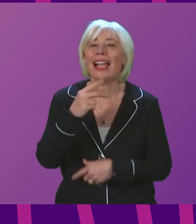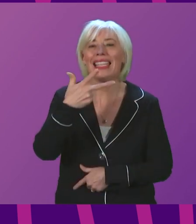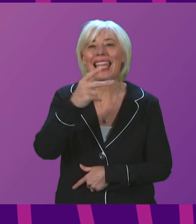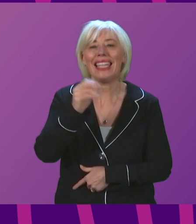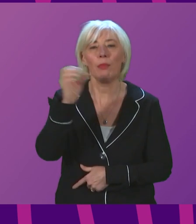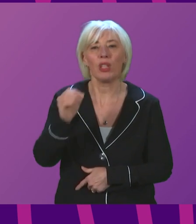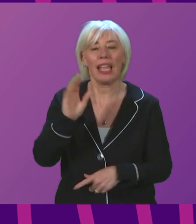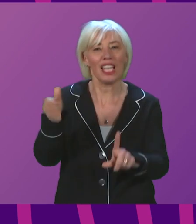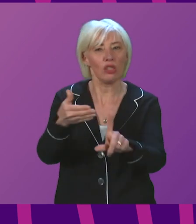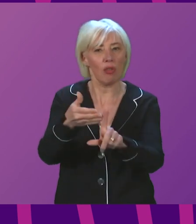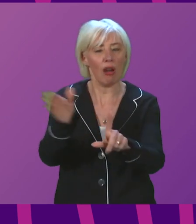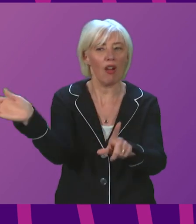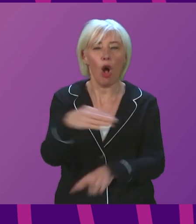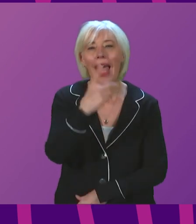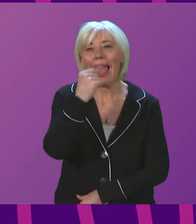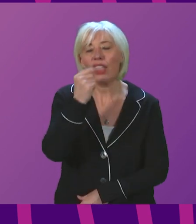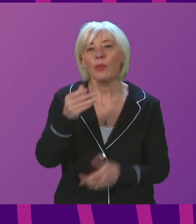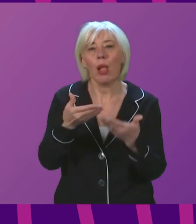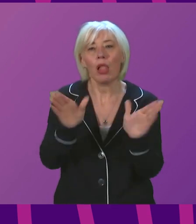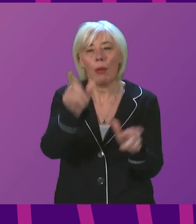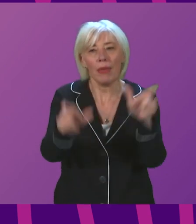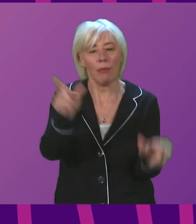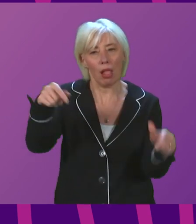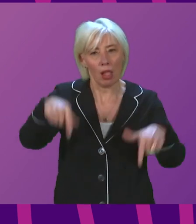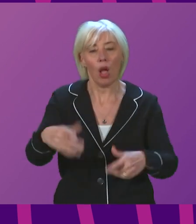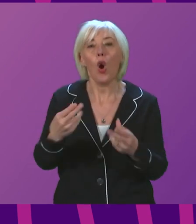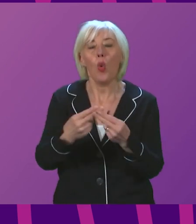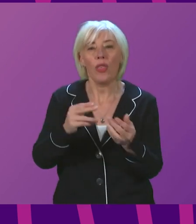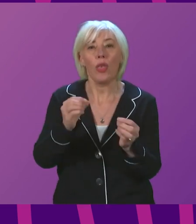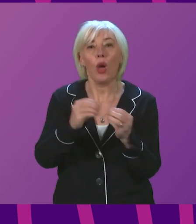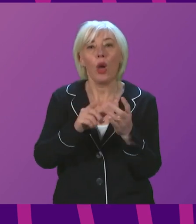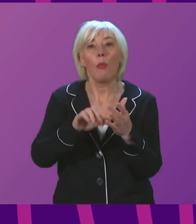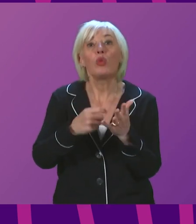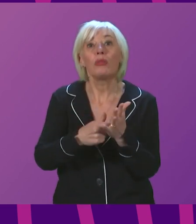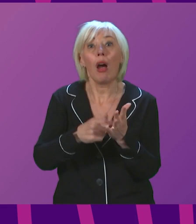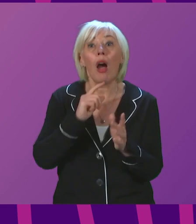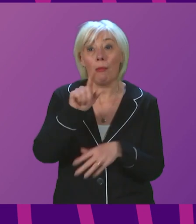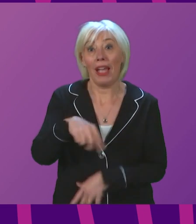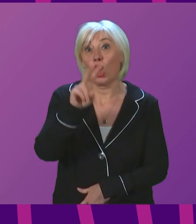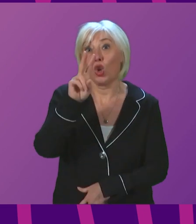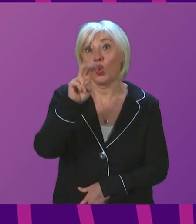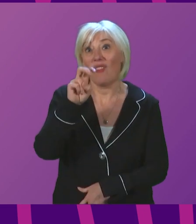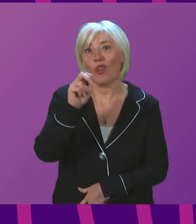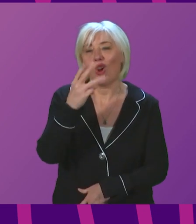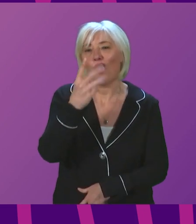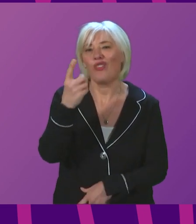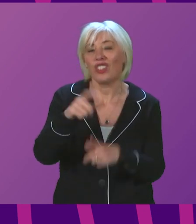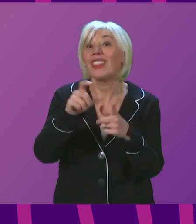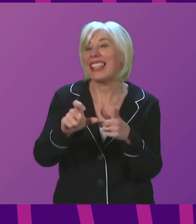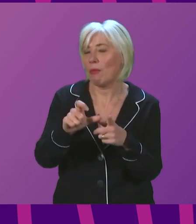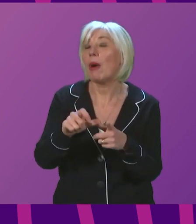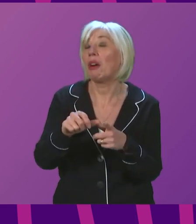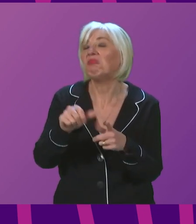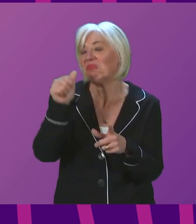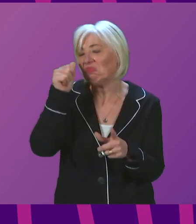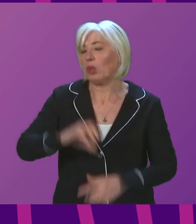% of the eligible population vaccinated with boosters by the time the bells strike on Hugman A. I can confirm today that